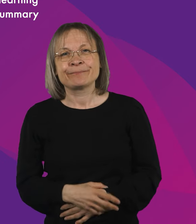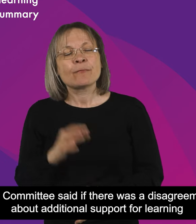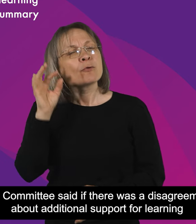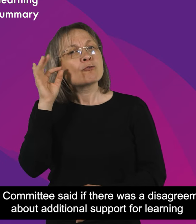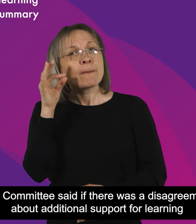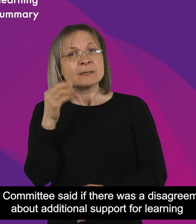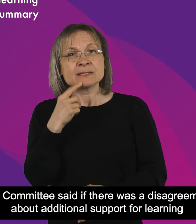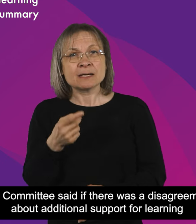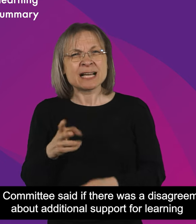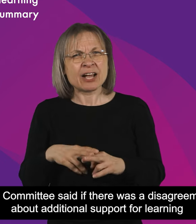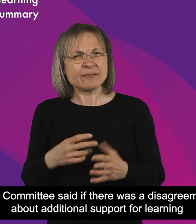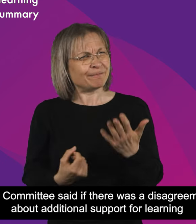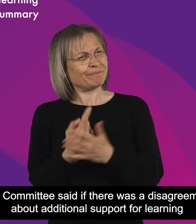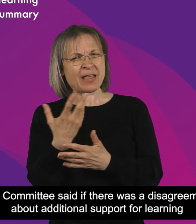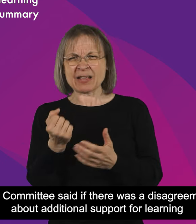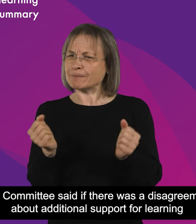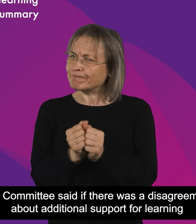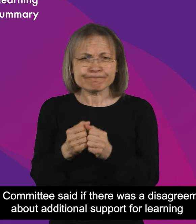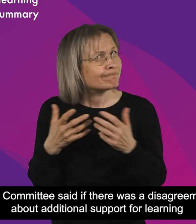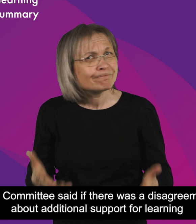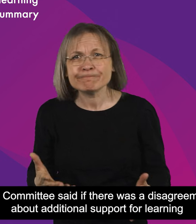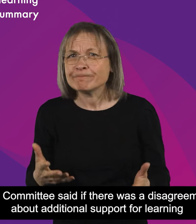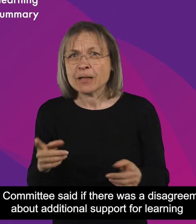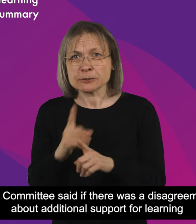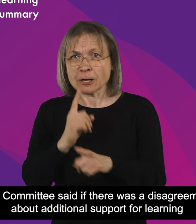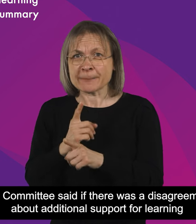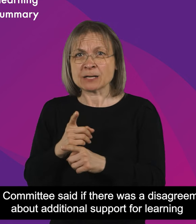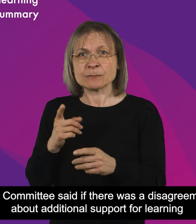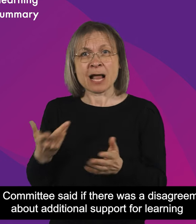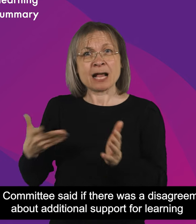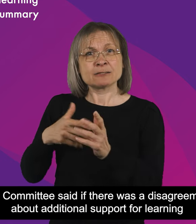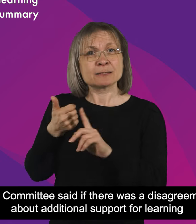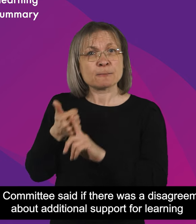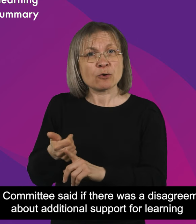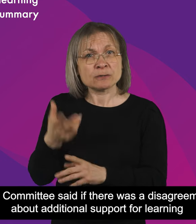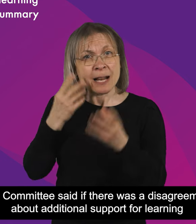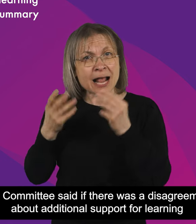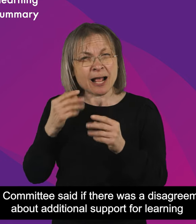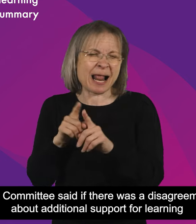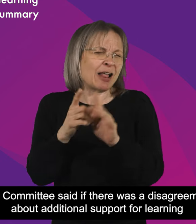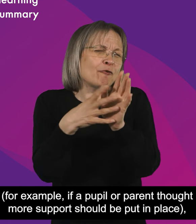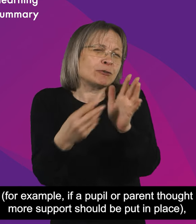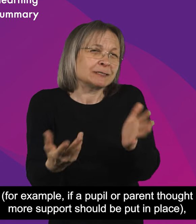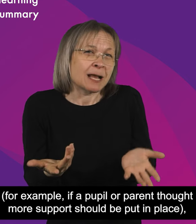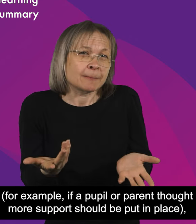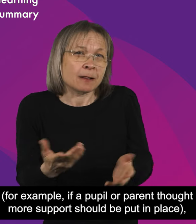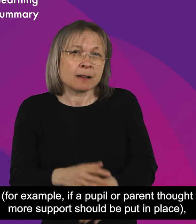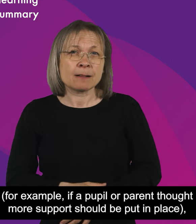The committee said that if there was a disagreement about additional support for learning, for example, if a pupil or parent thought more